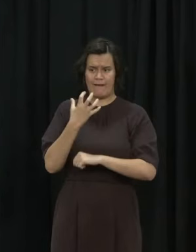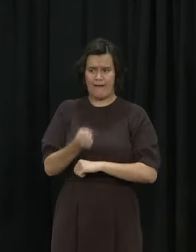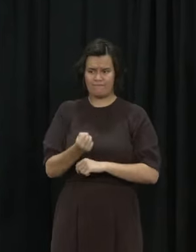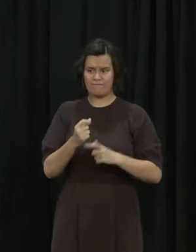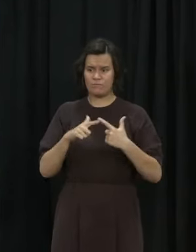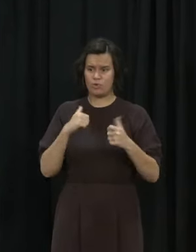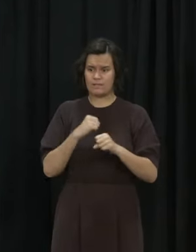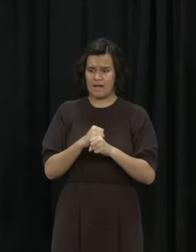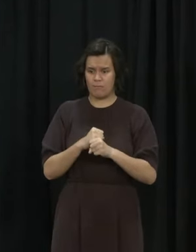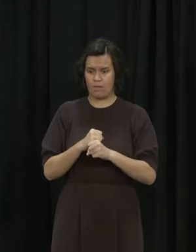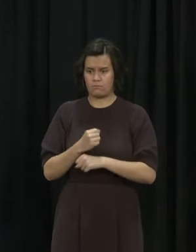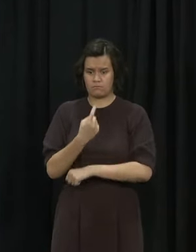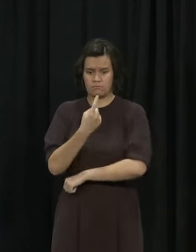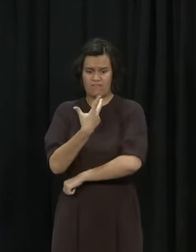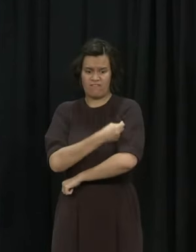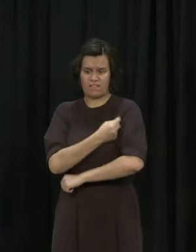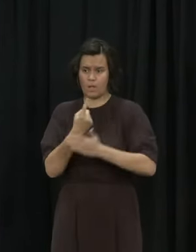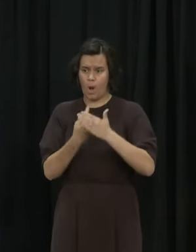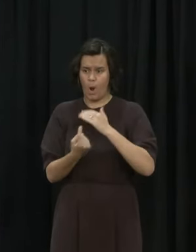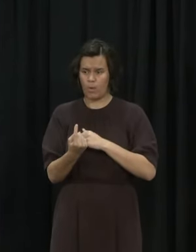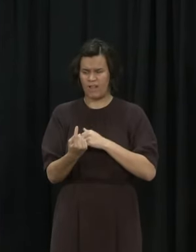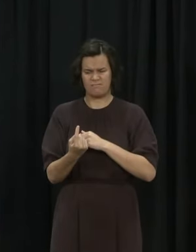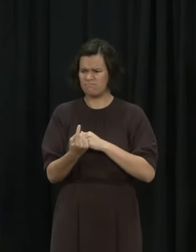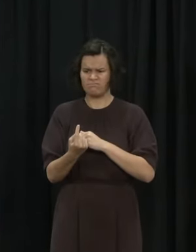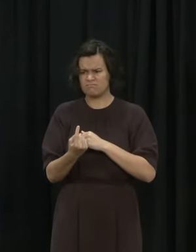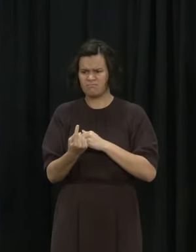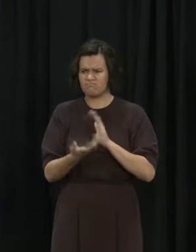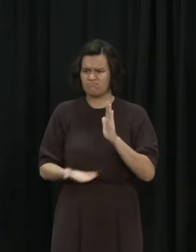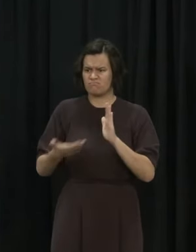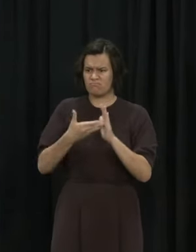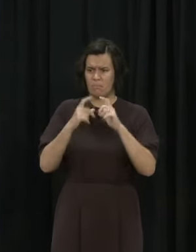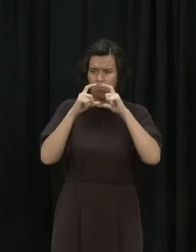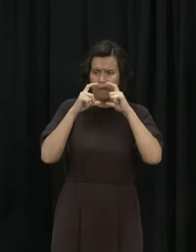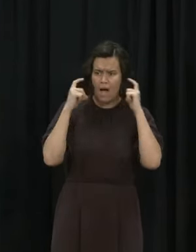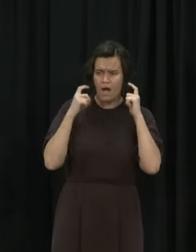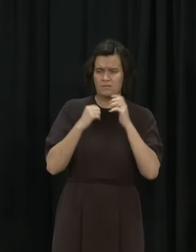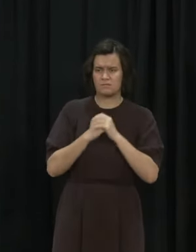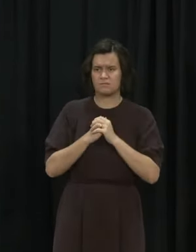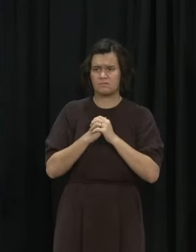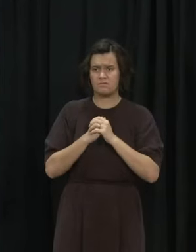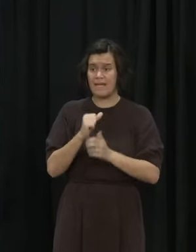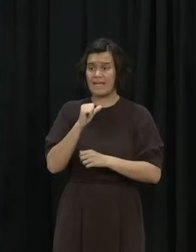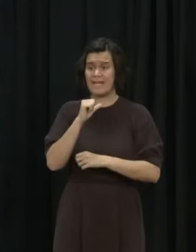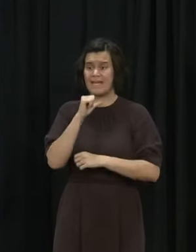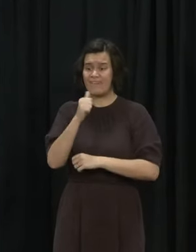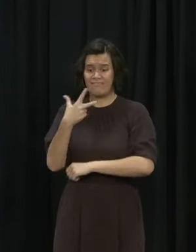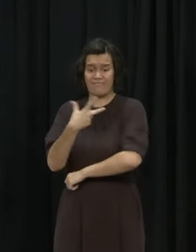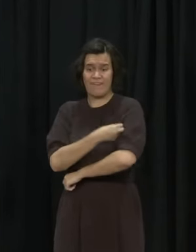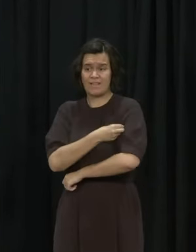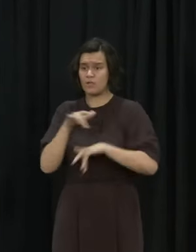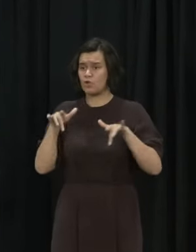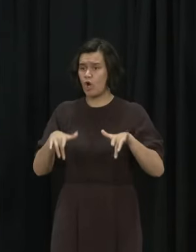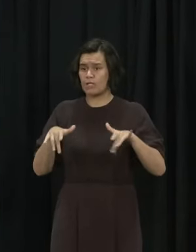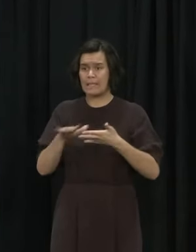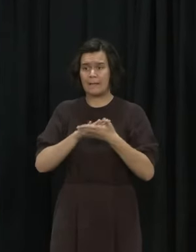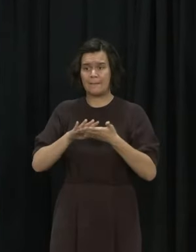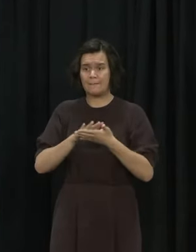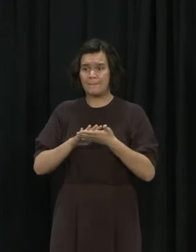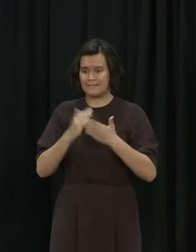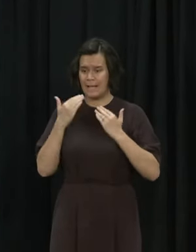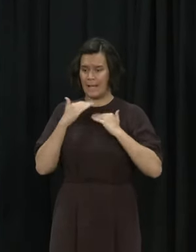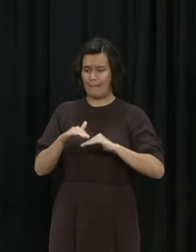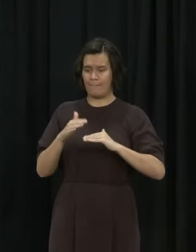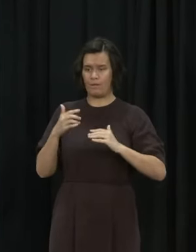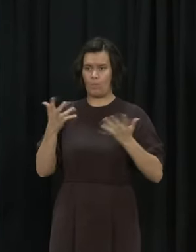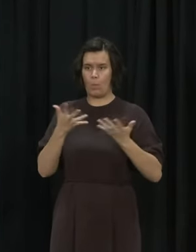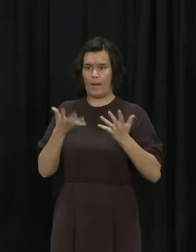traffic light within the traffic light setting, you know, there's places that you can only go if you've been fully vaccinated there are a variety of different layers of protection